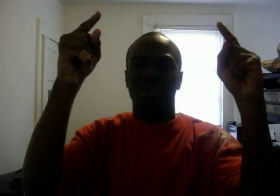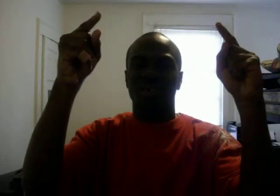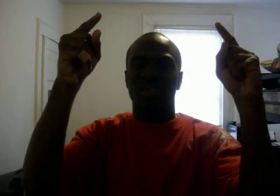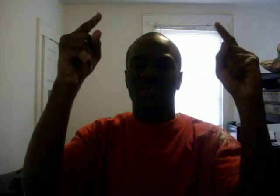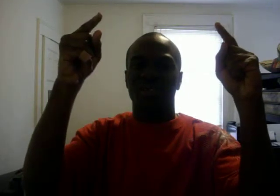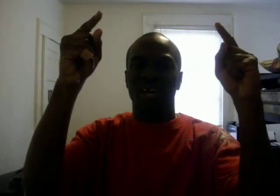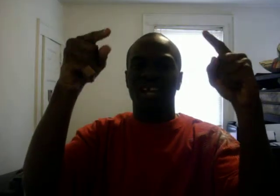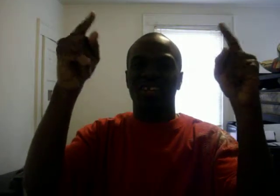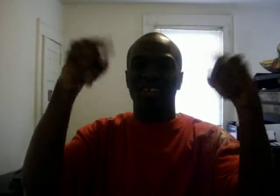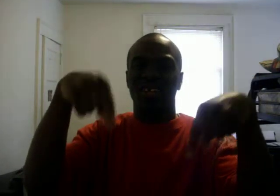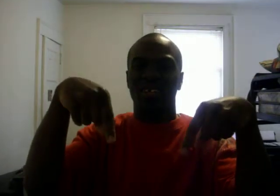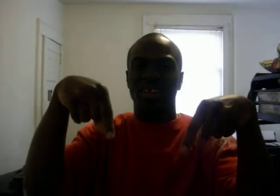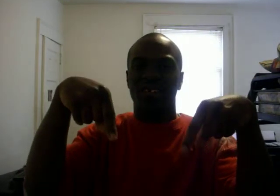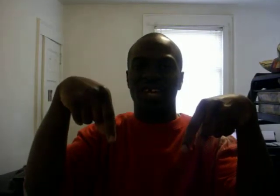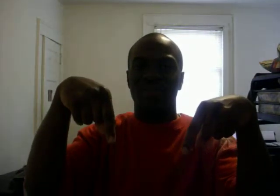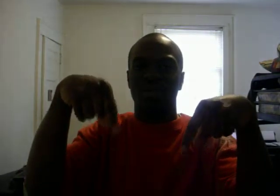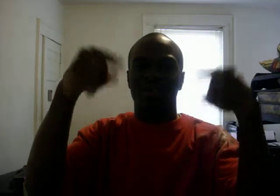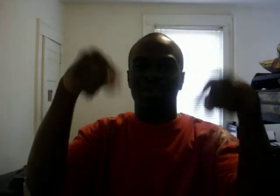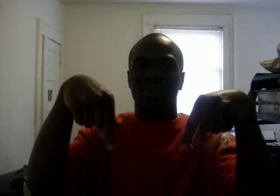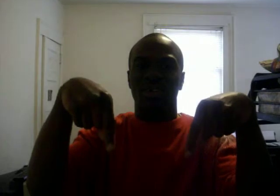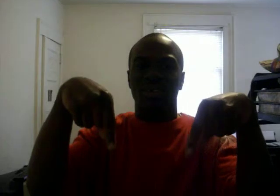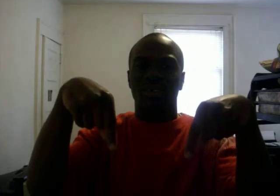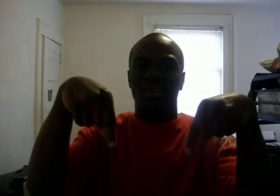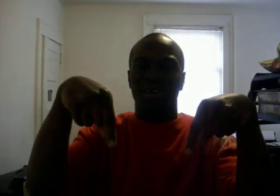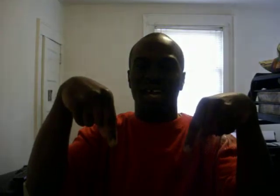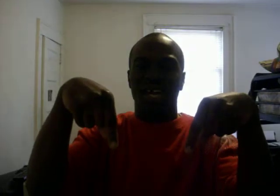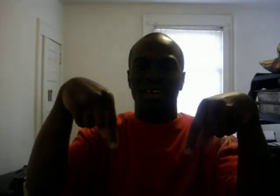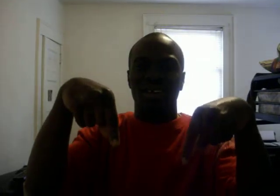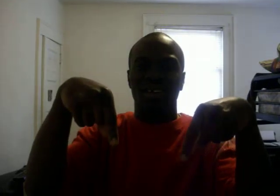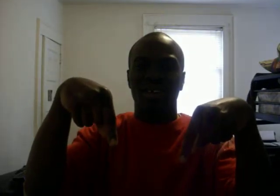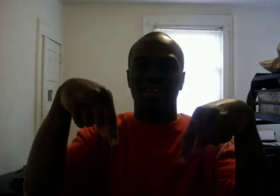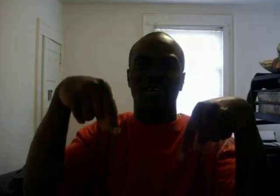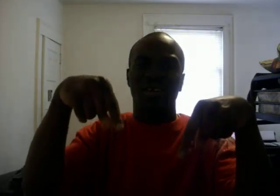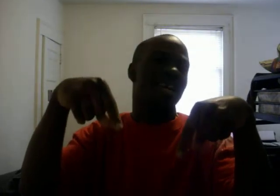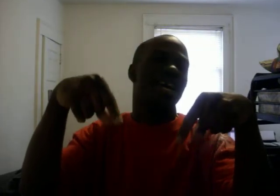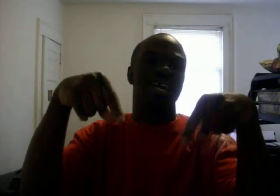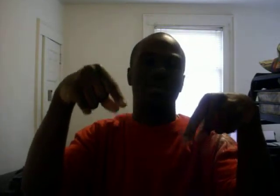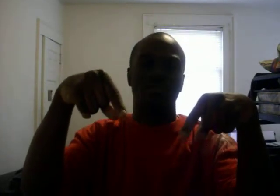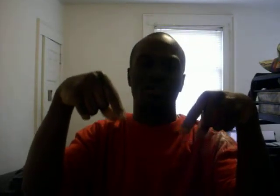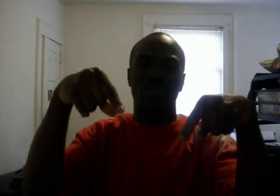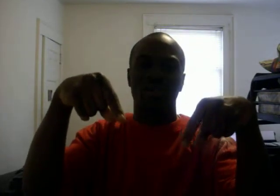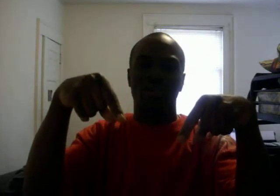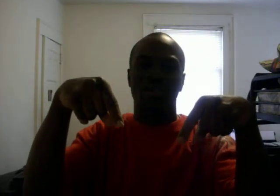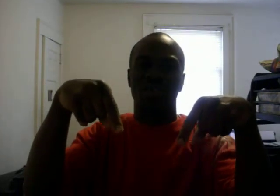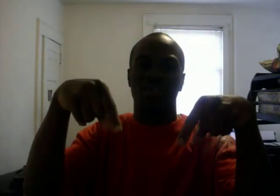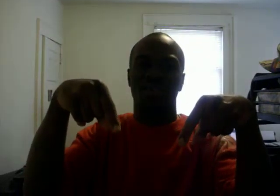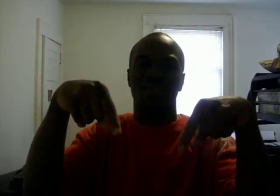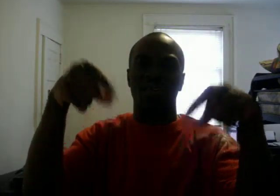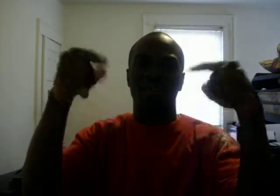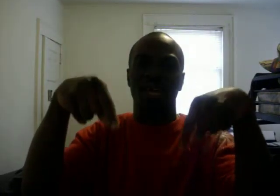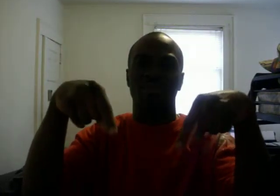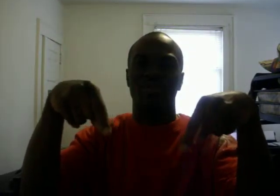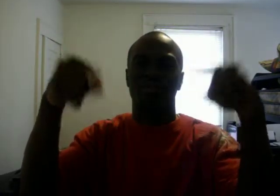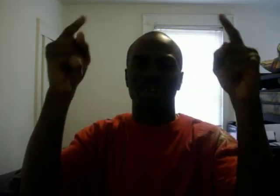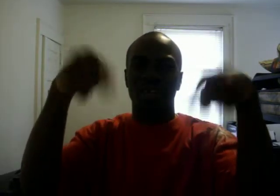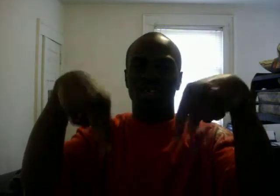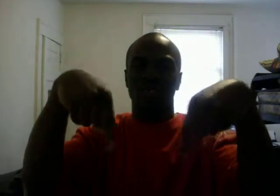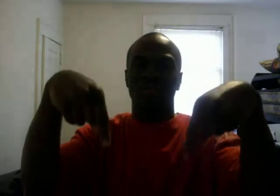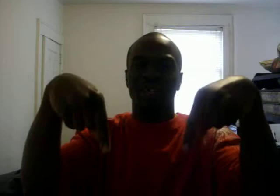And IGN Entertainment He's a guy A guy game reviewer Or a game reviewer So it's going to be a